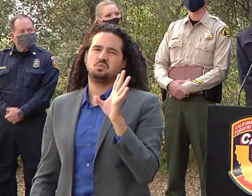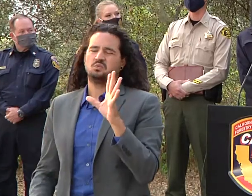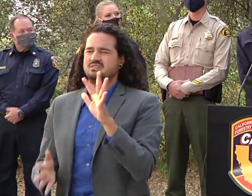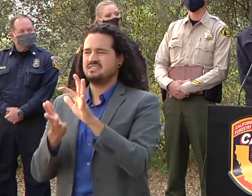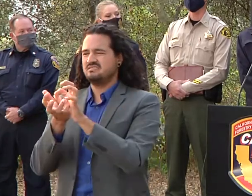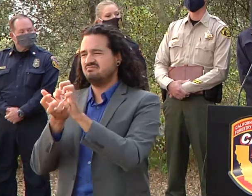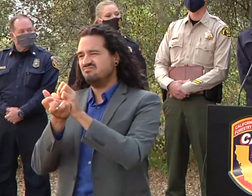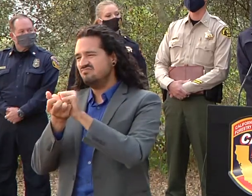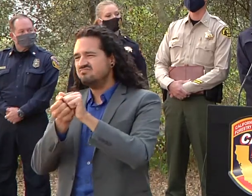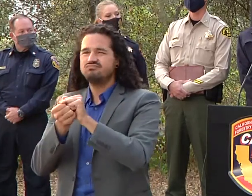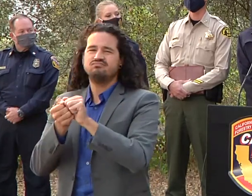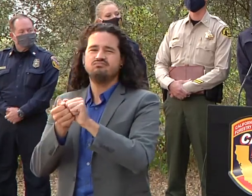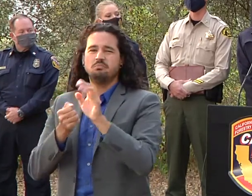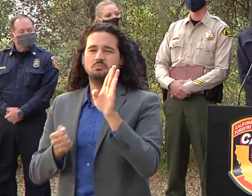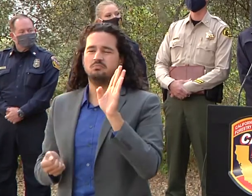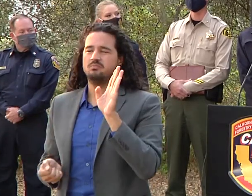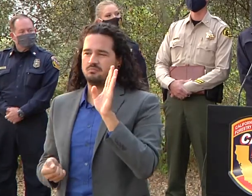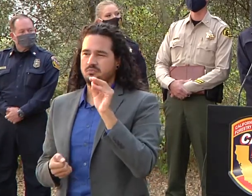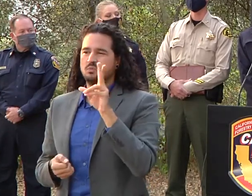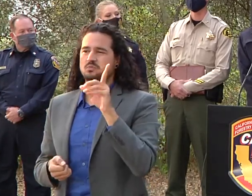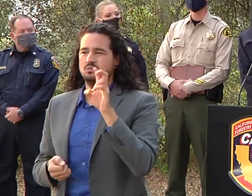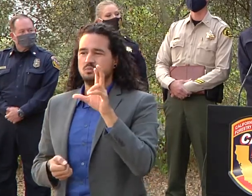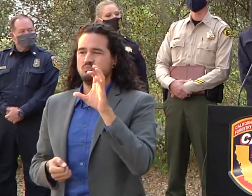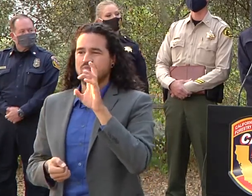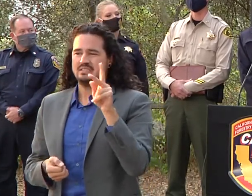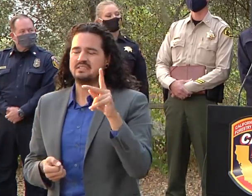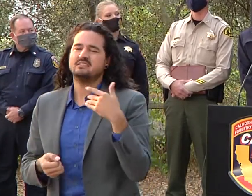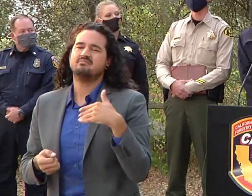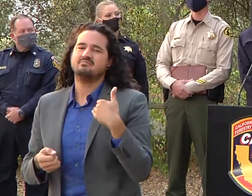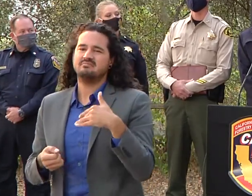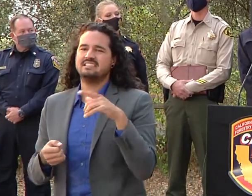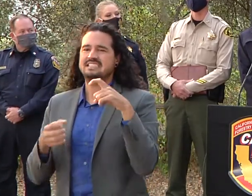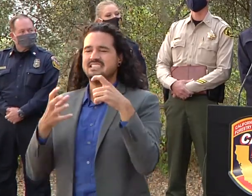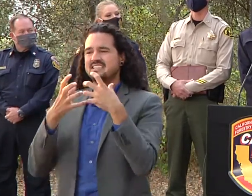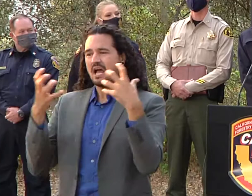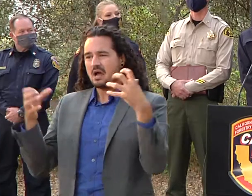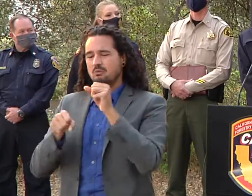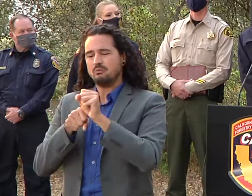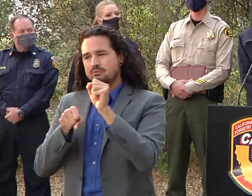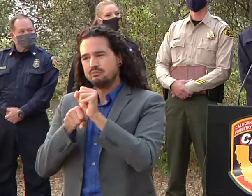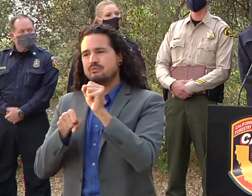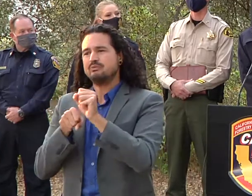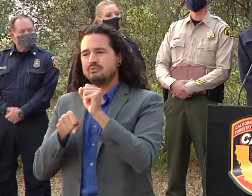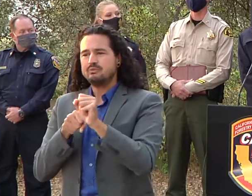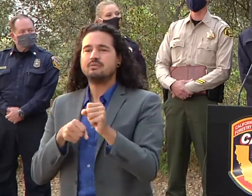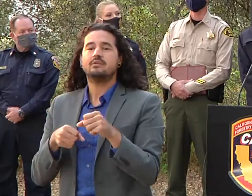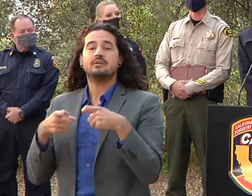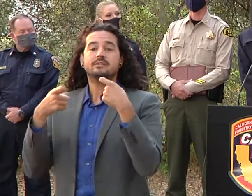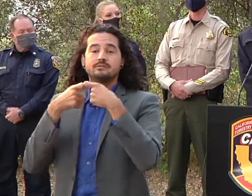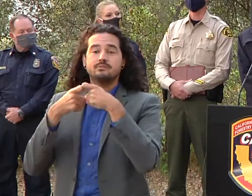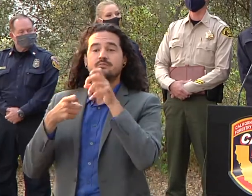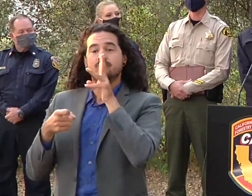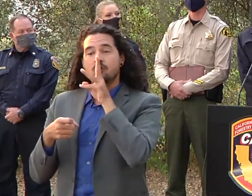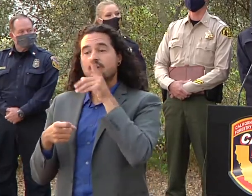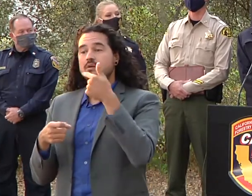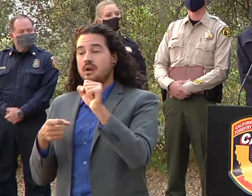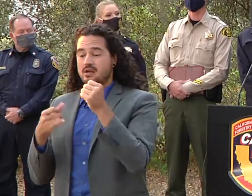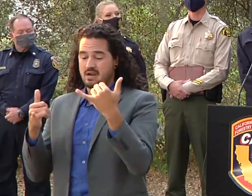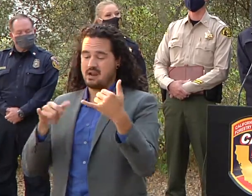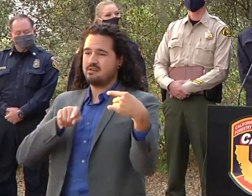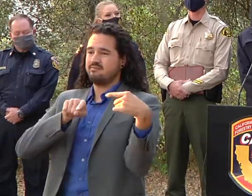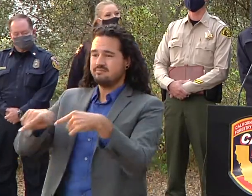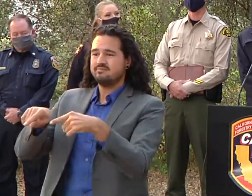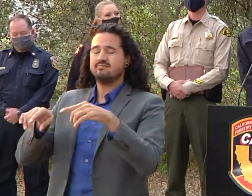make that safe in there and to get the utility companies so that they can start doing the repairs through that area for our air